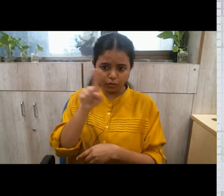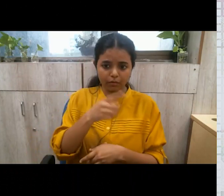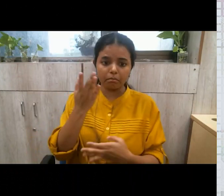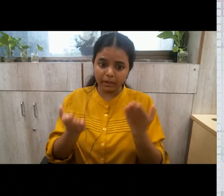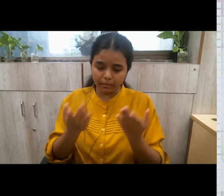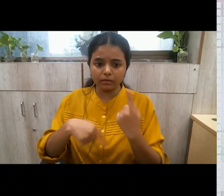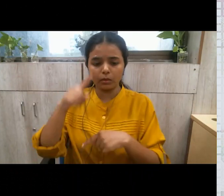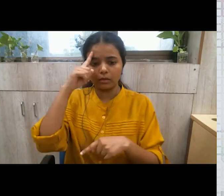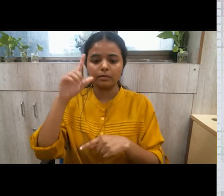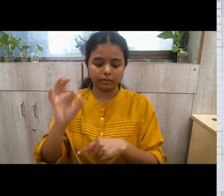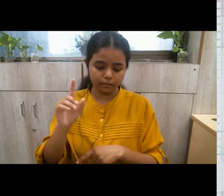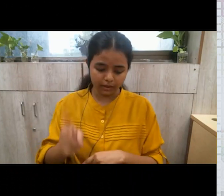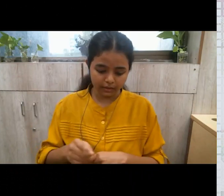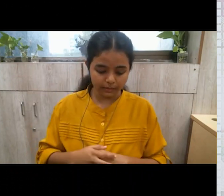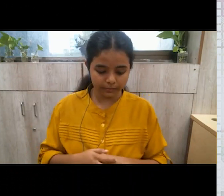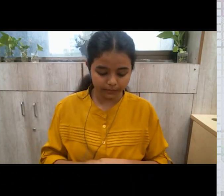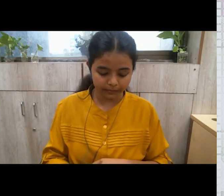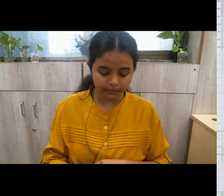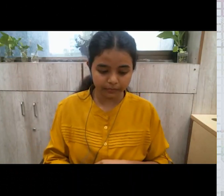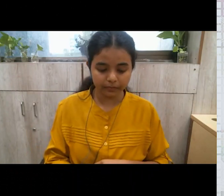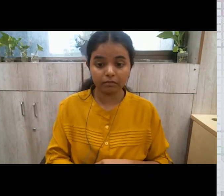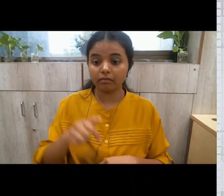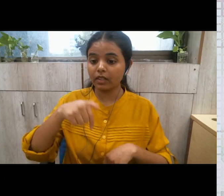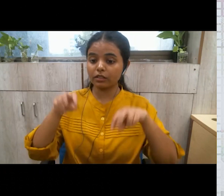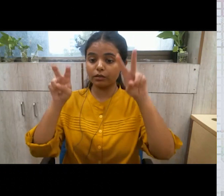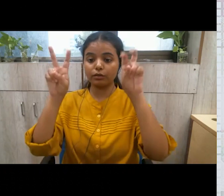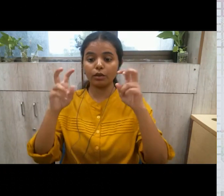now the topic for today